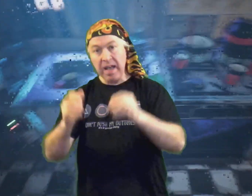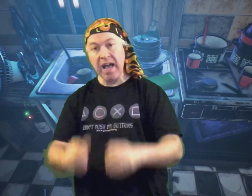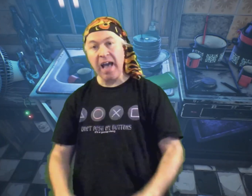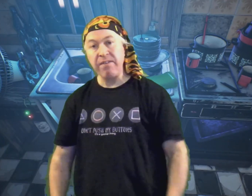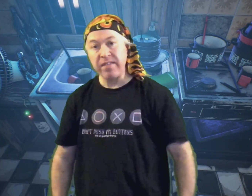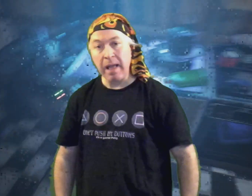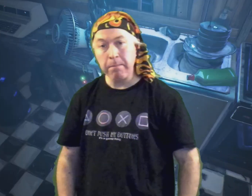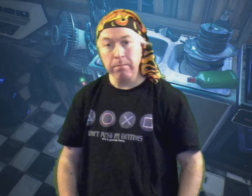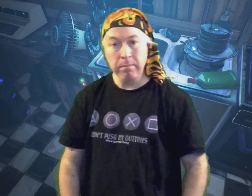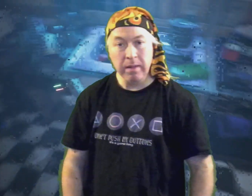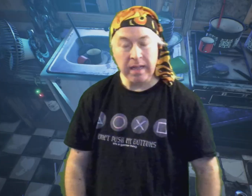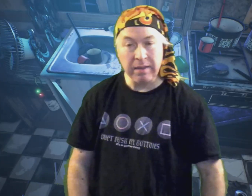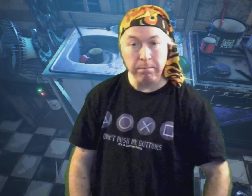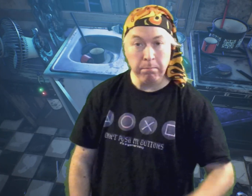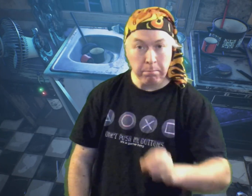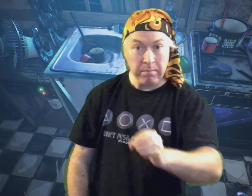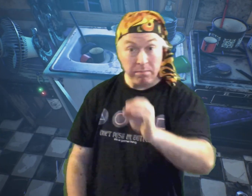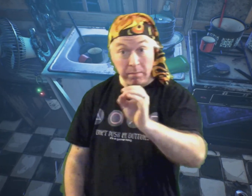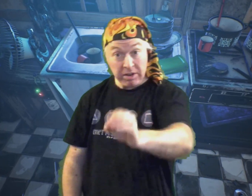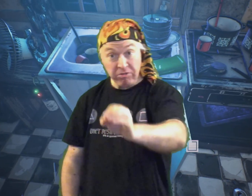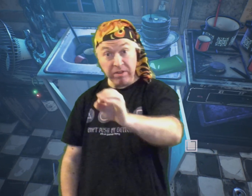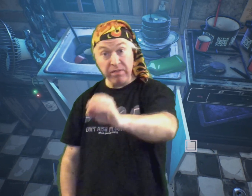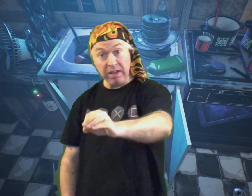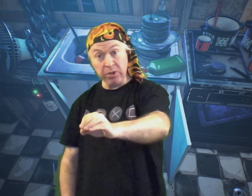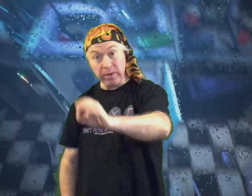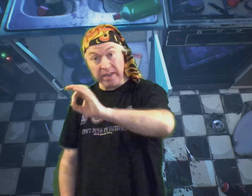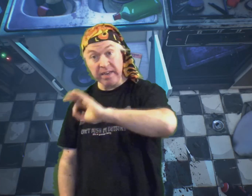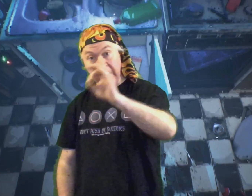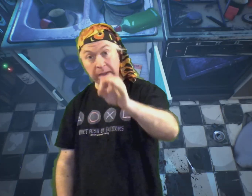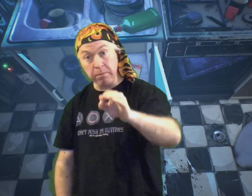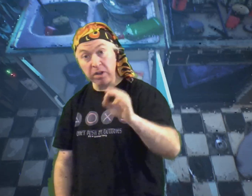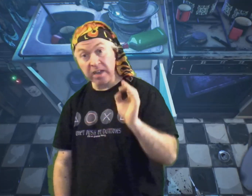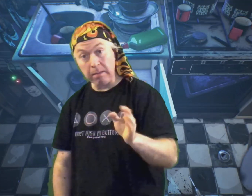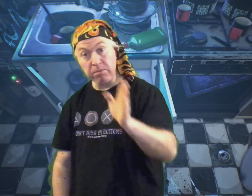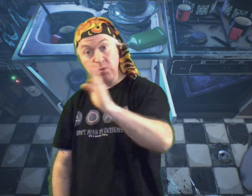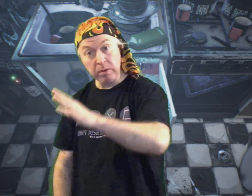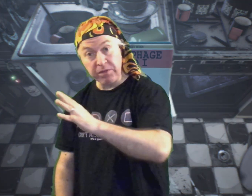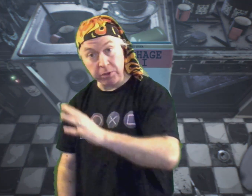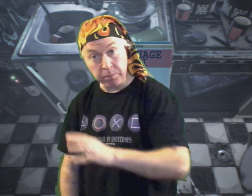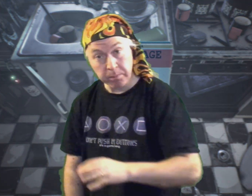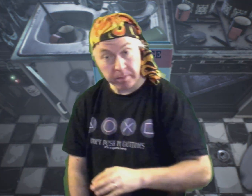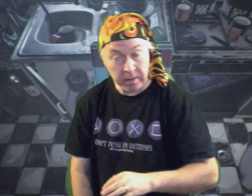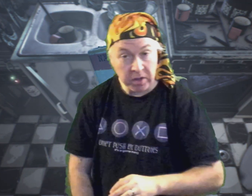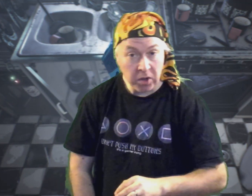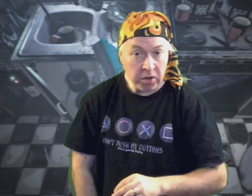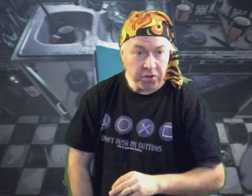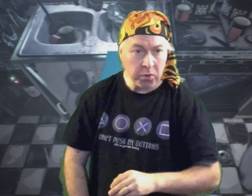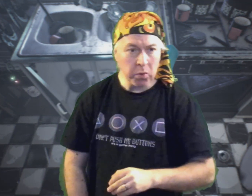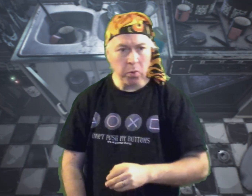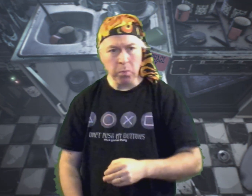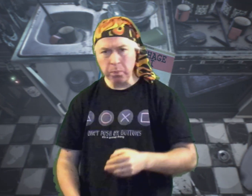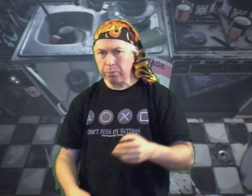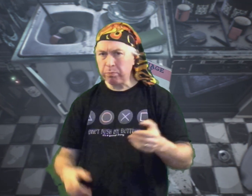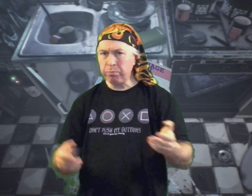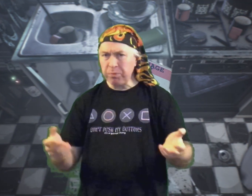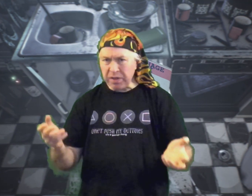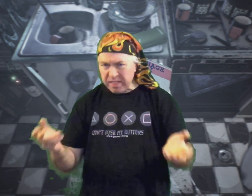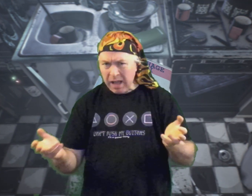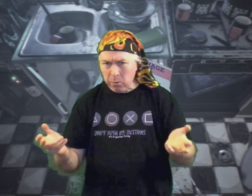half of that monetary value in-game comes with you. So that way,